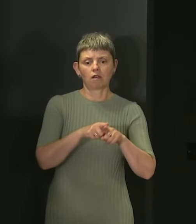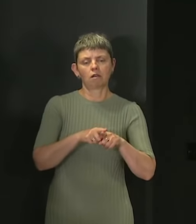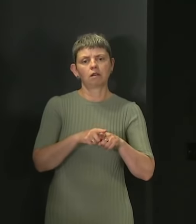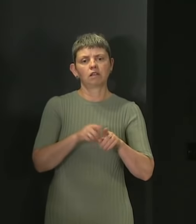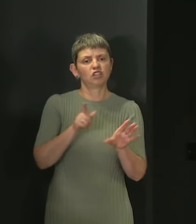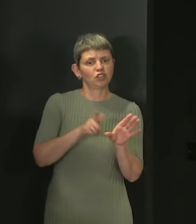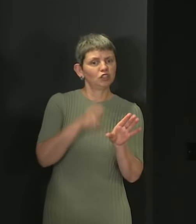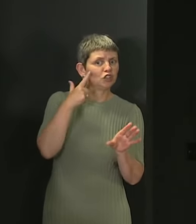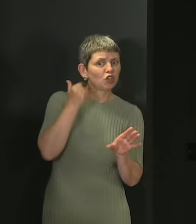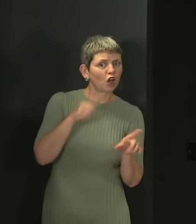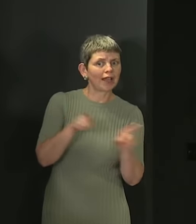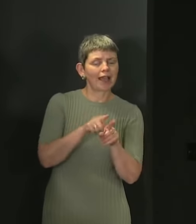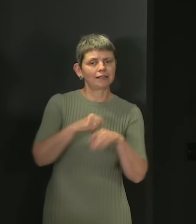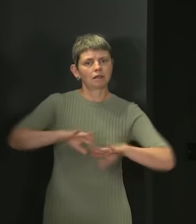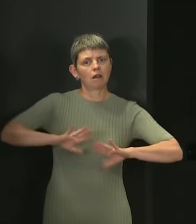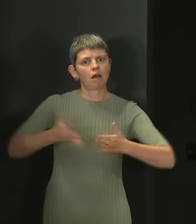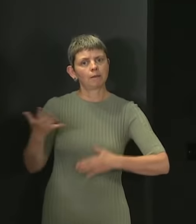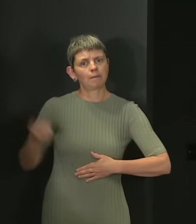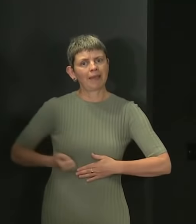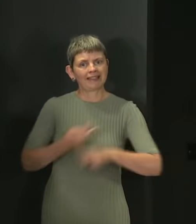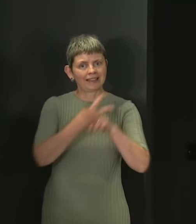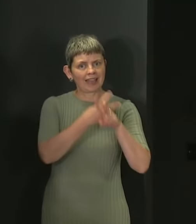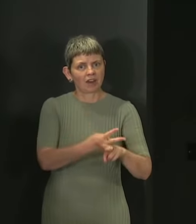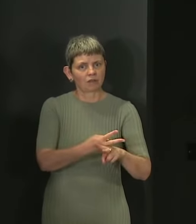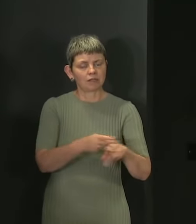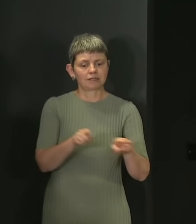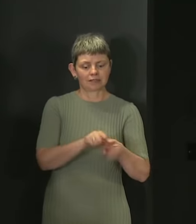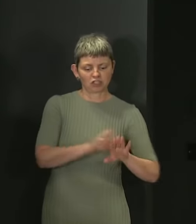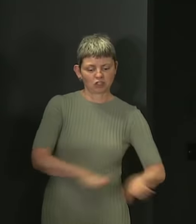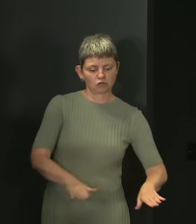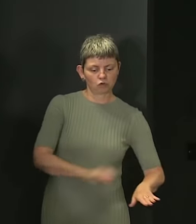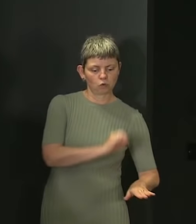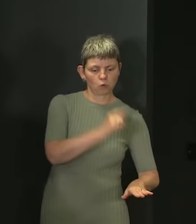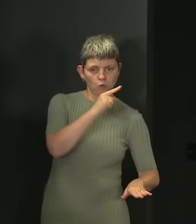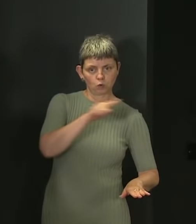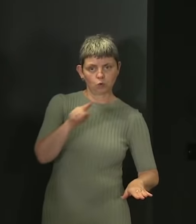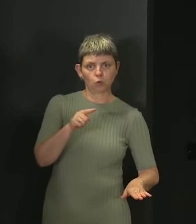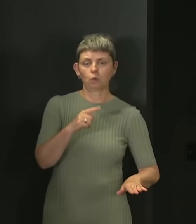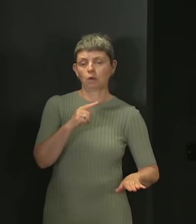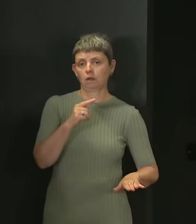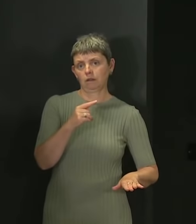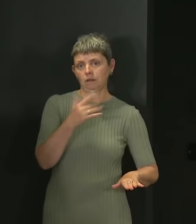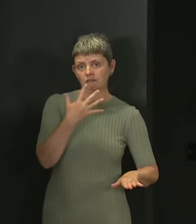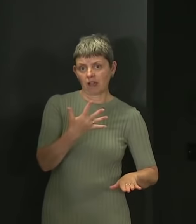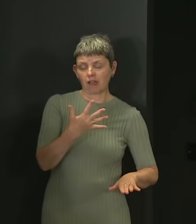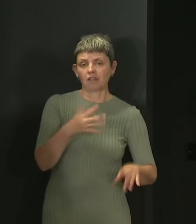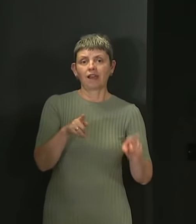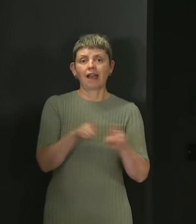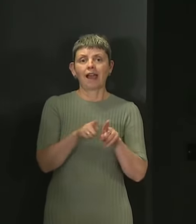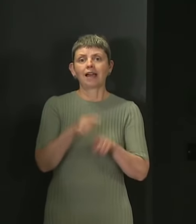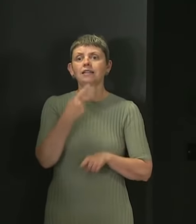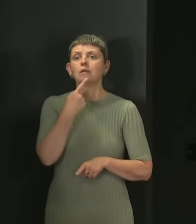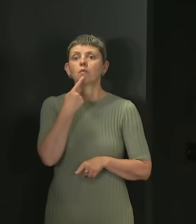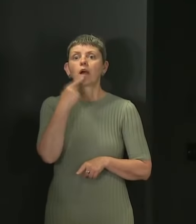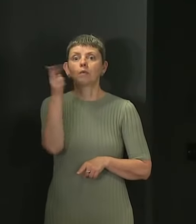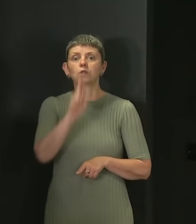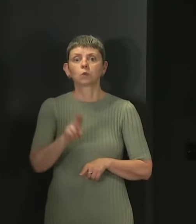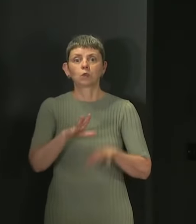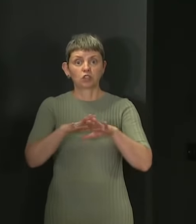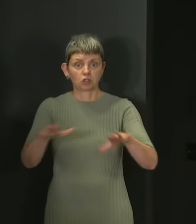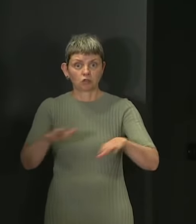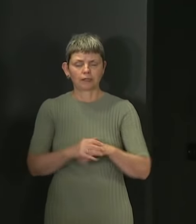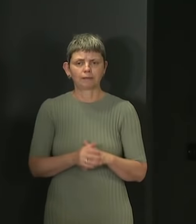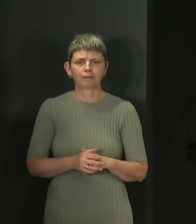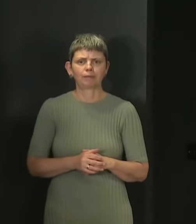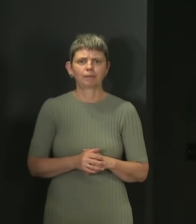children aged between the age of two and five years old and primary school children. Now the most effective way to protect against the seasonal flu is